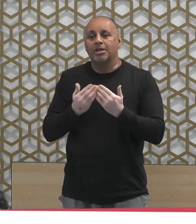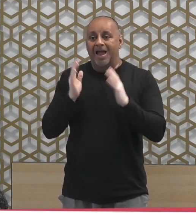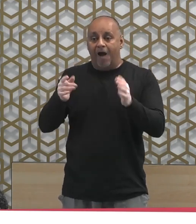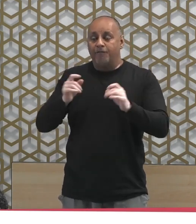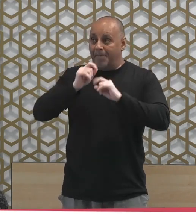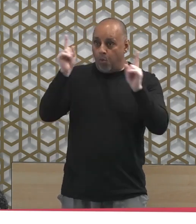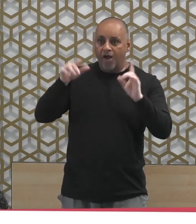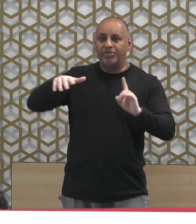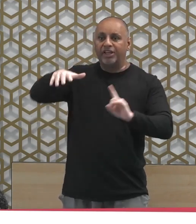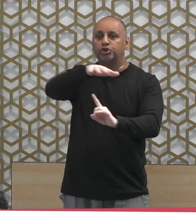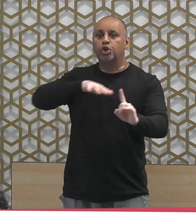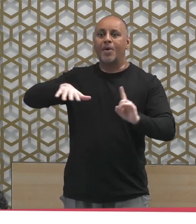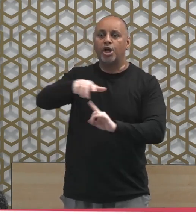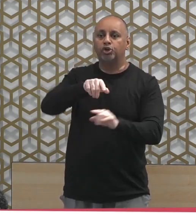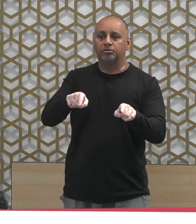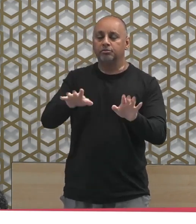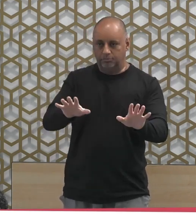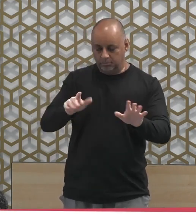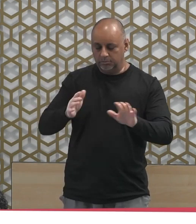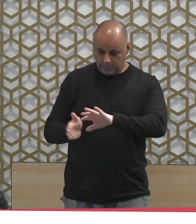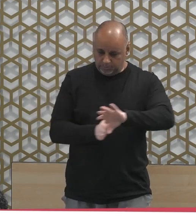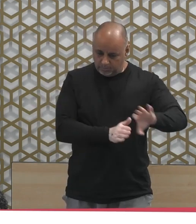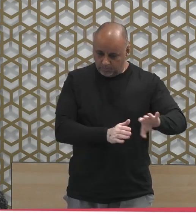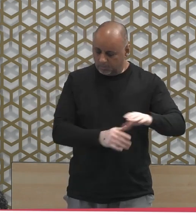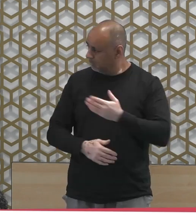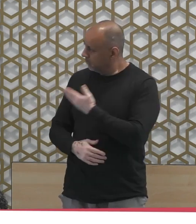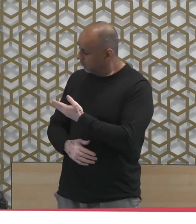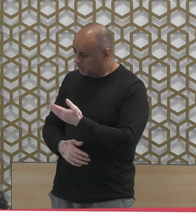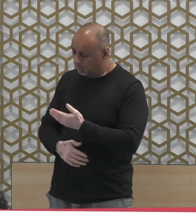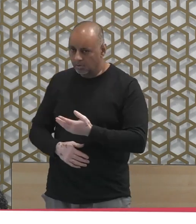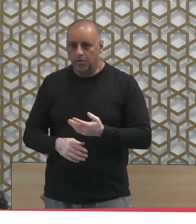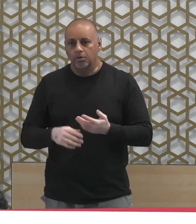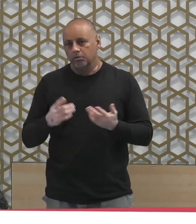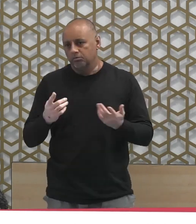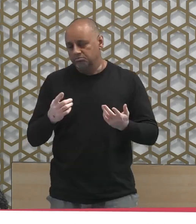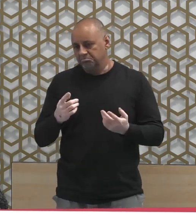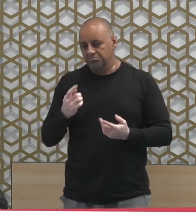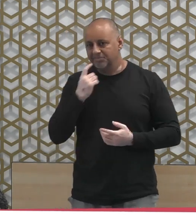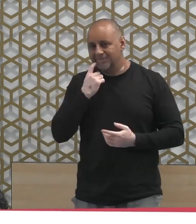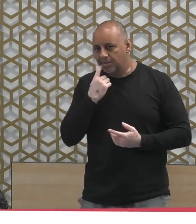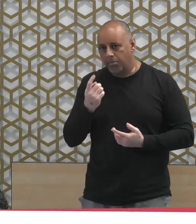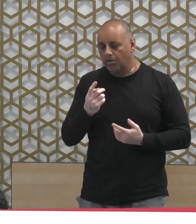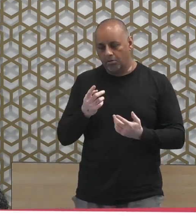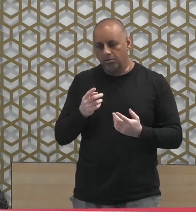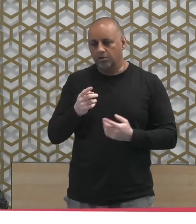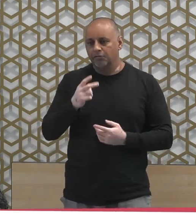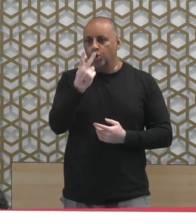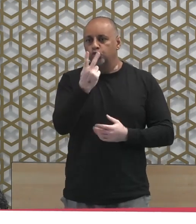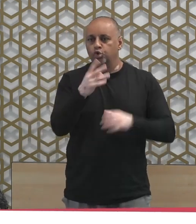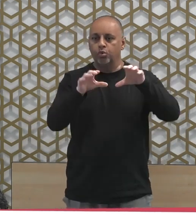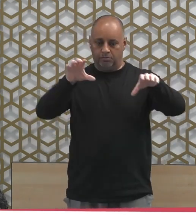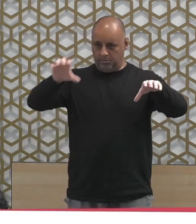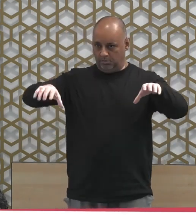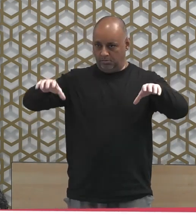Now, we can categorize all of these tribulations into two simple categories for us to understand. You have